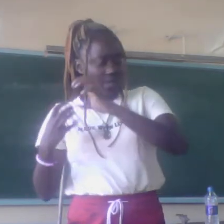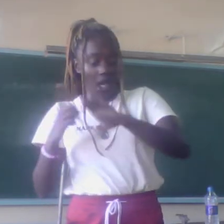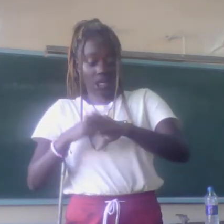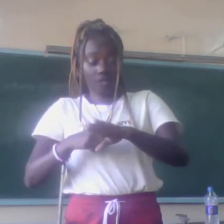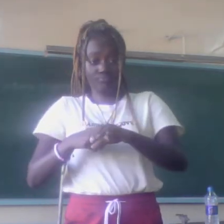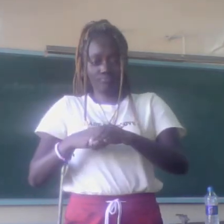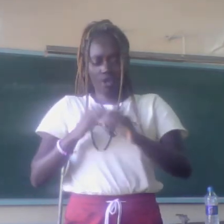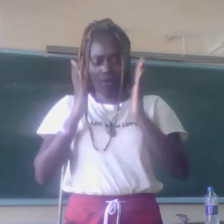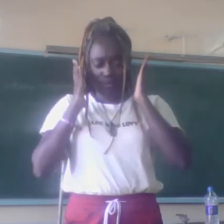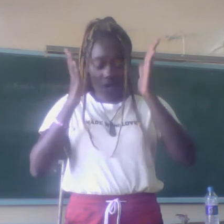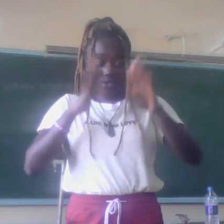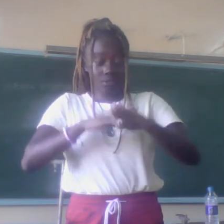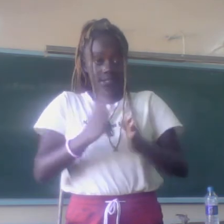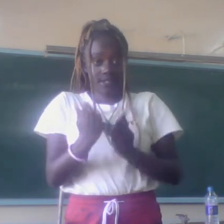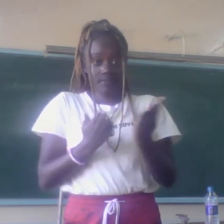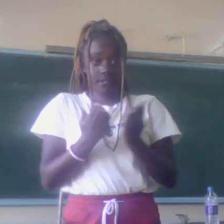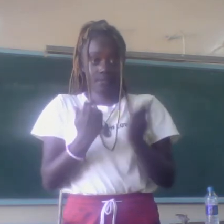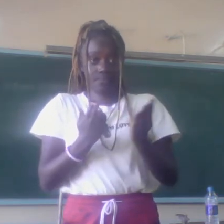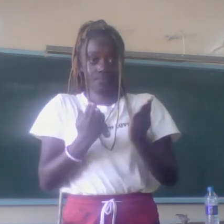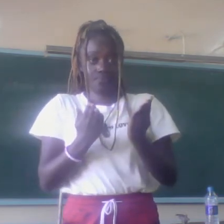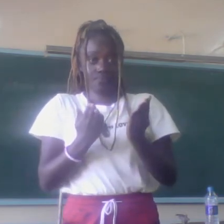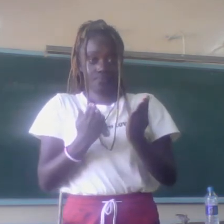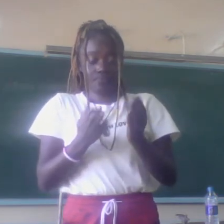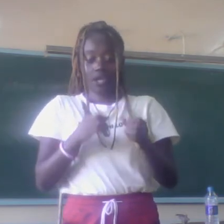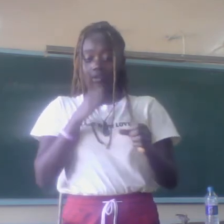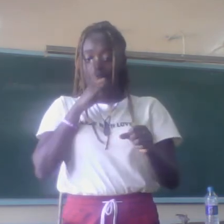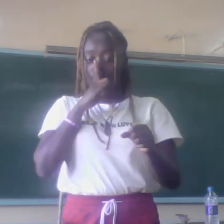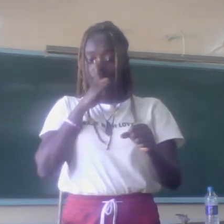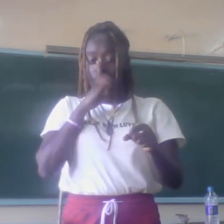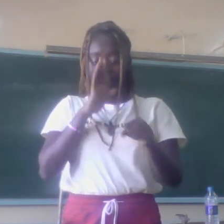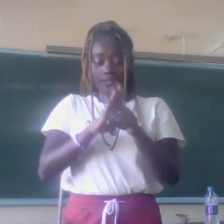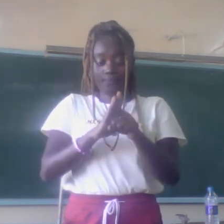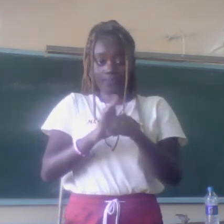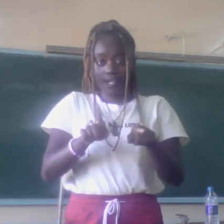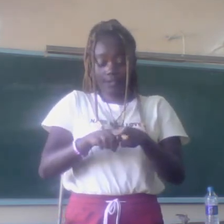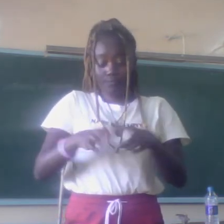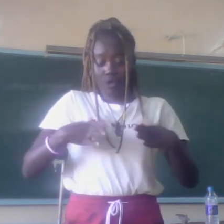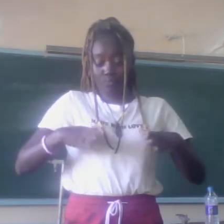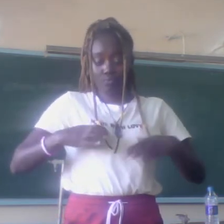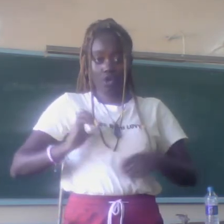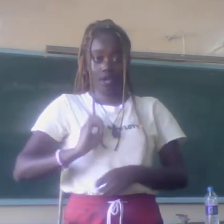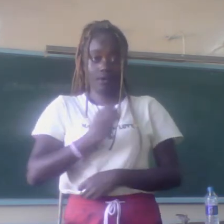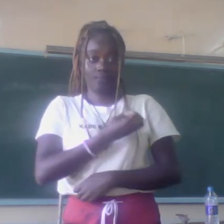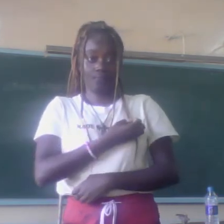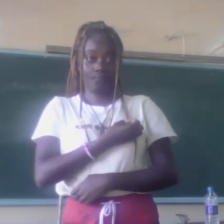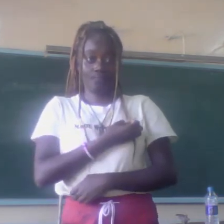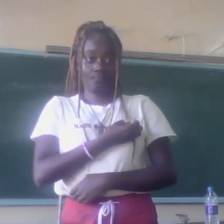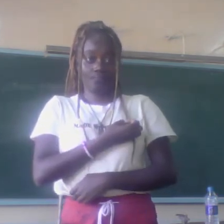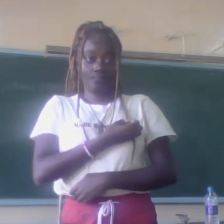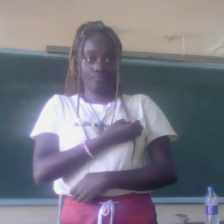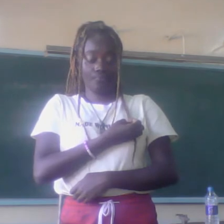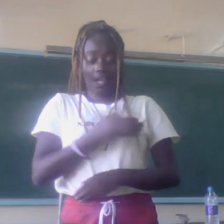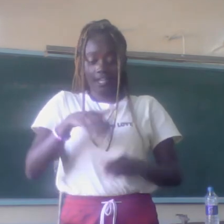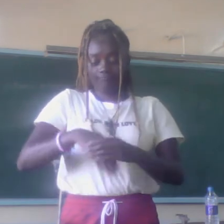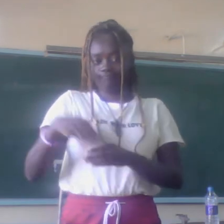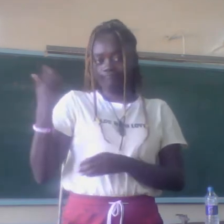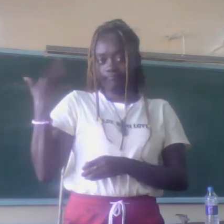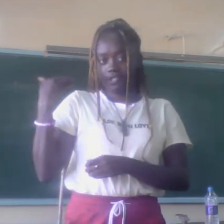and delivery of the promises and the pledges that you made to the people of Kenya in the last elections. Your Excellency,